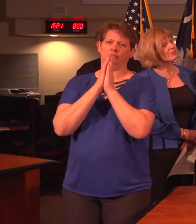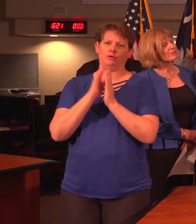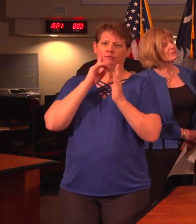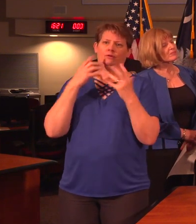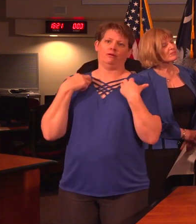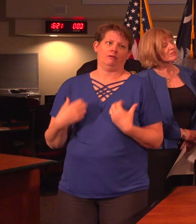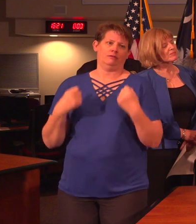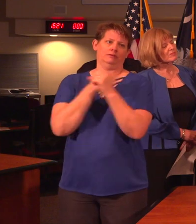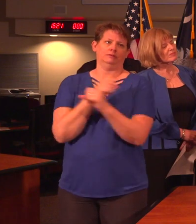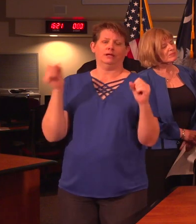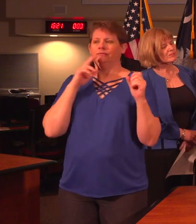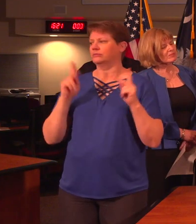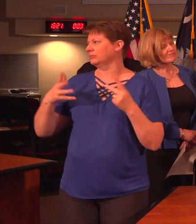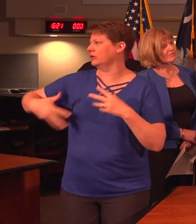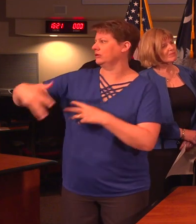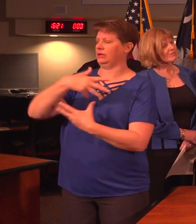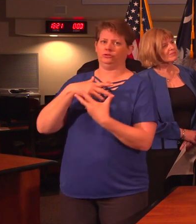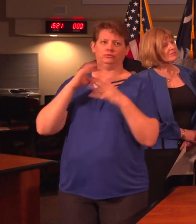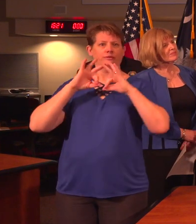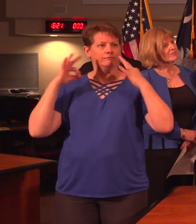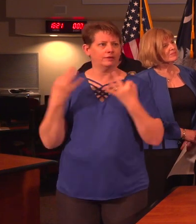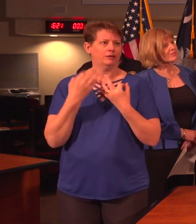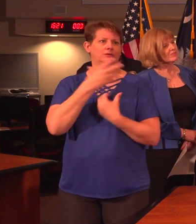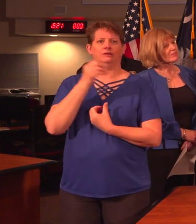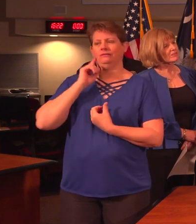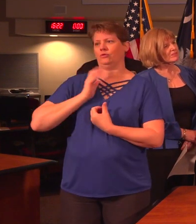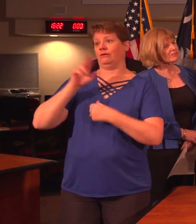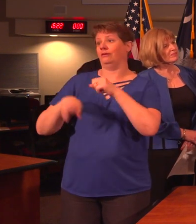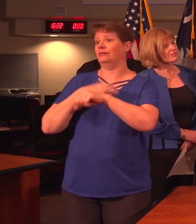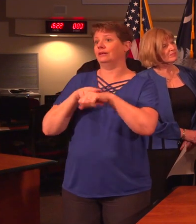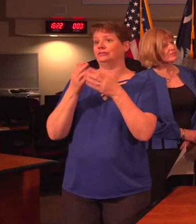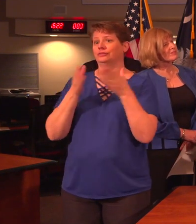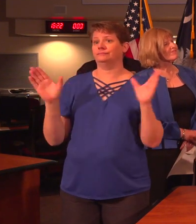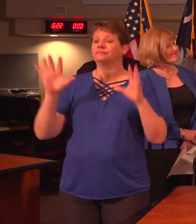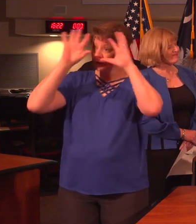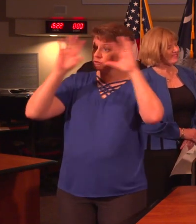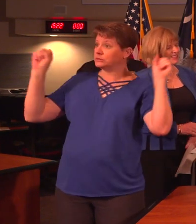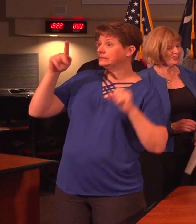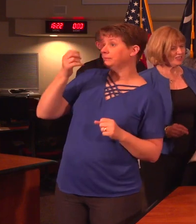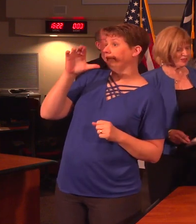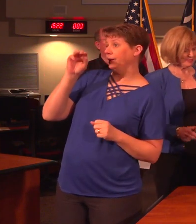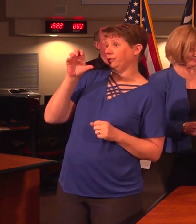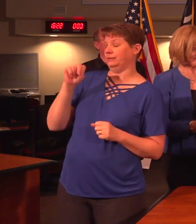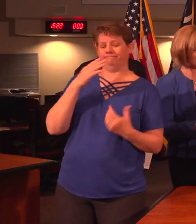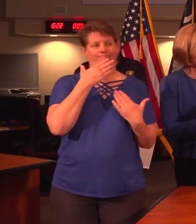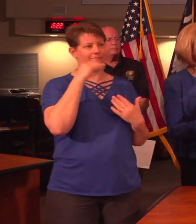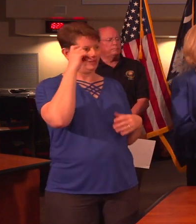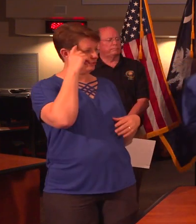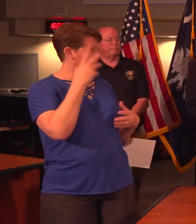safety of our neighbors, of our families, and for our nation. Superintendent Spearman. Thank you, Governor.